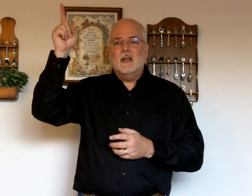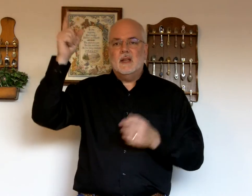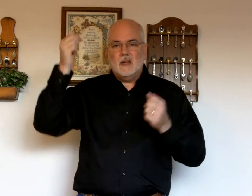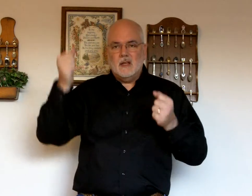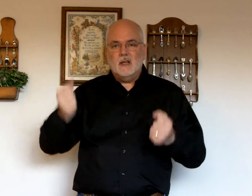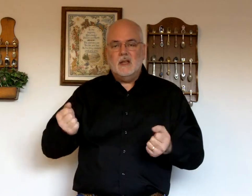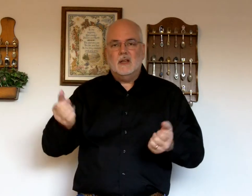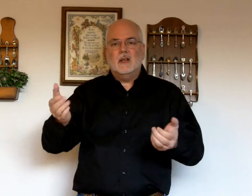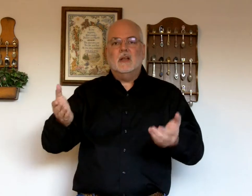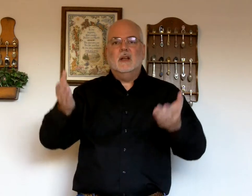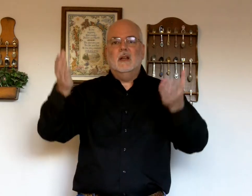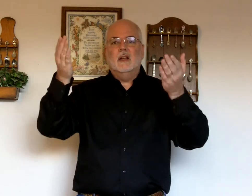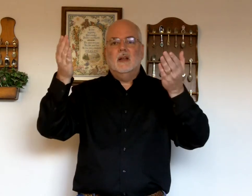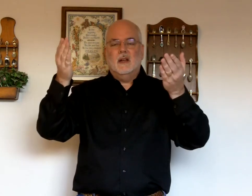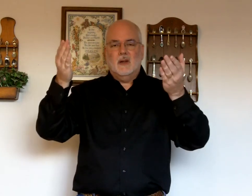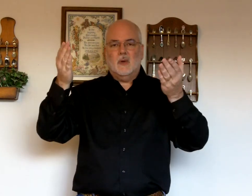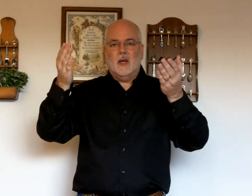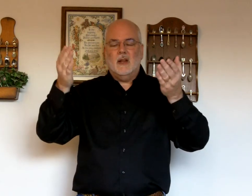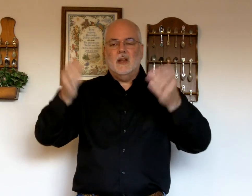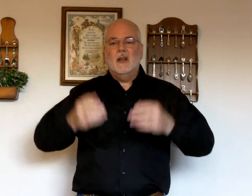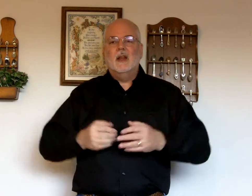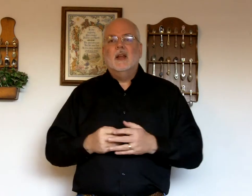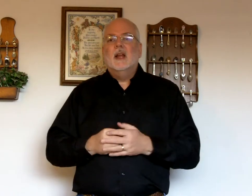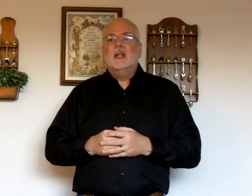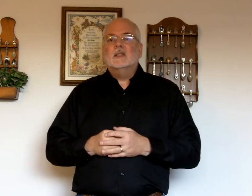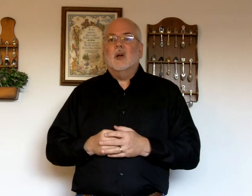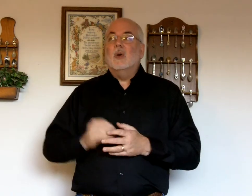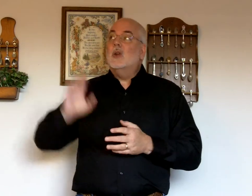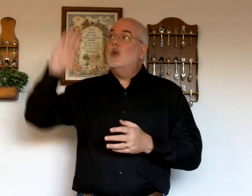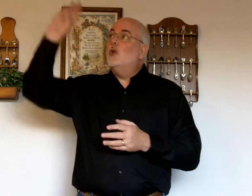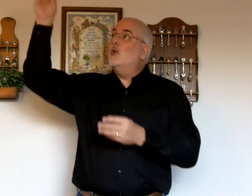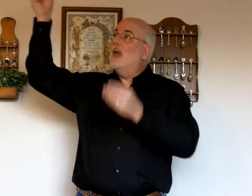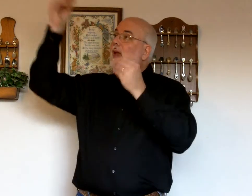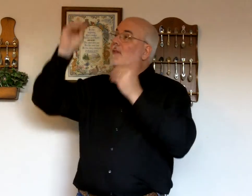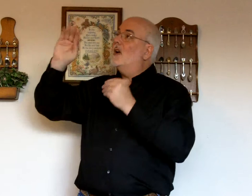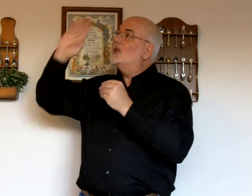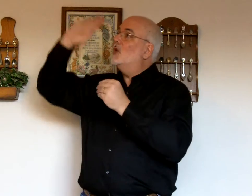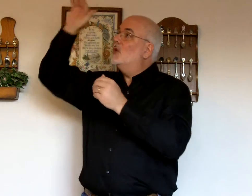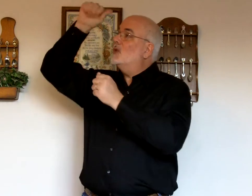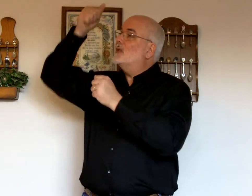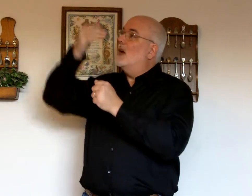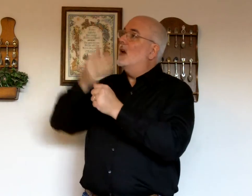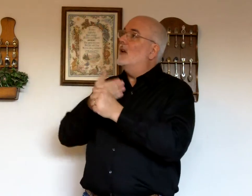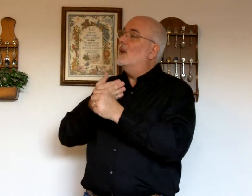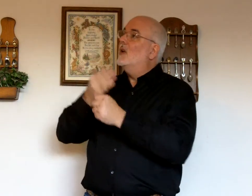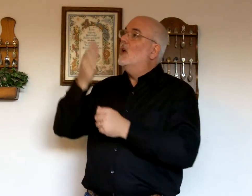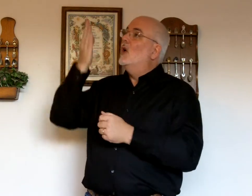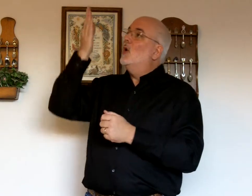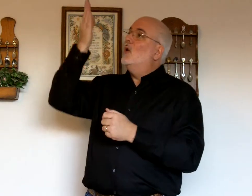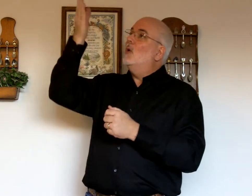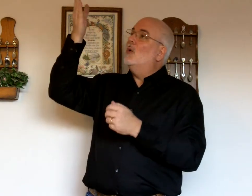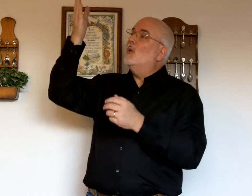He yielded. Okay? So, you gave us your son, who